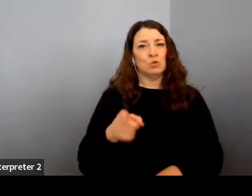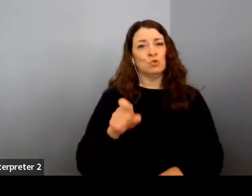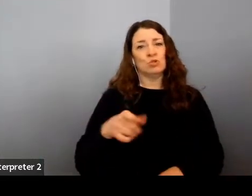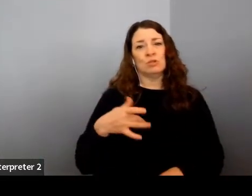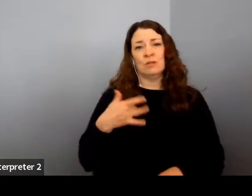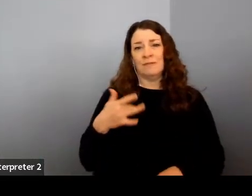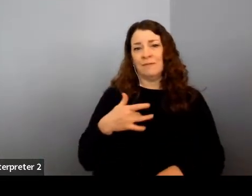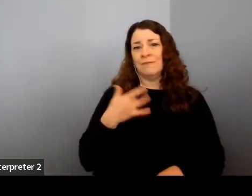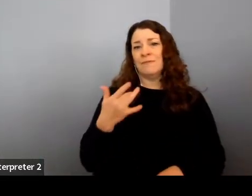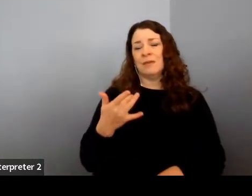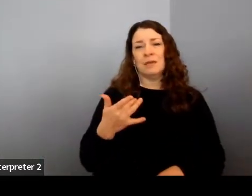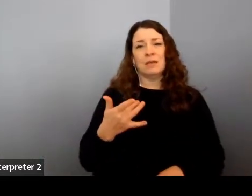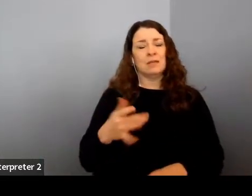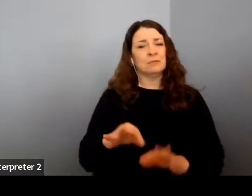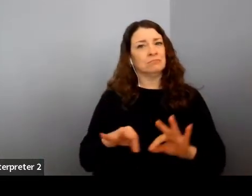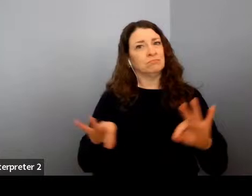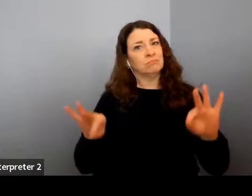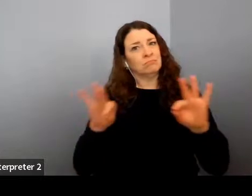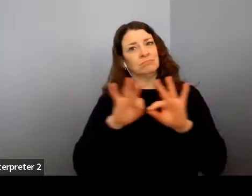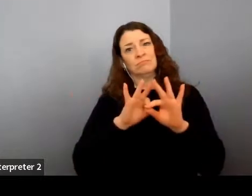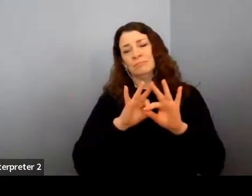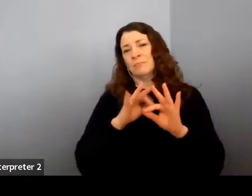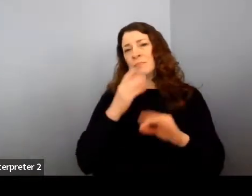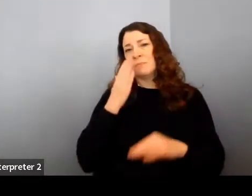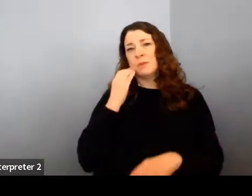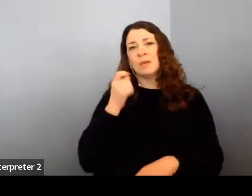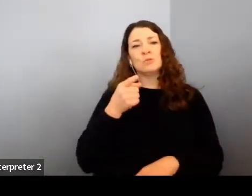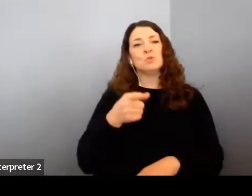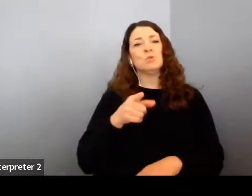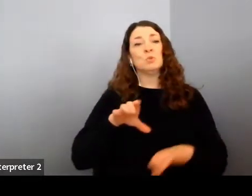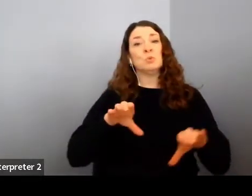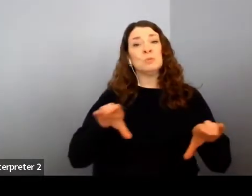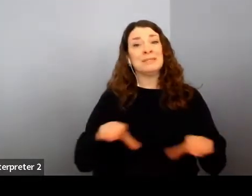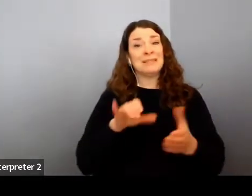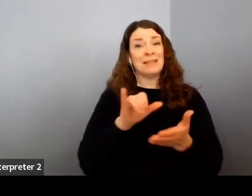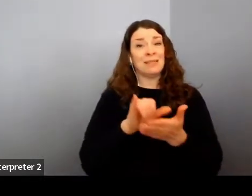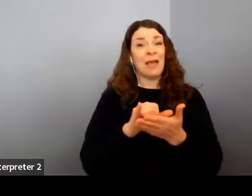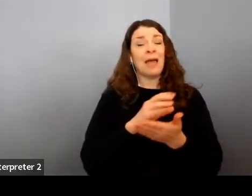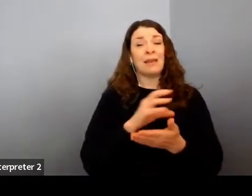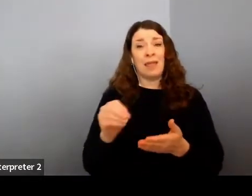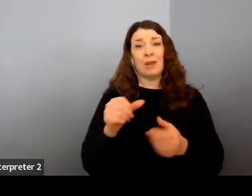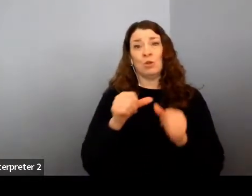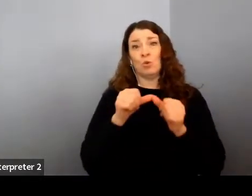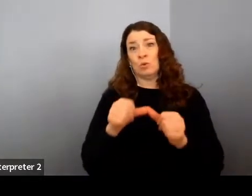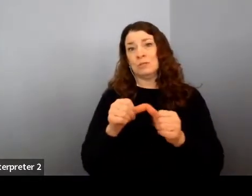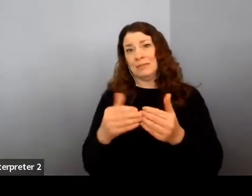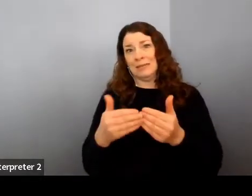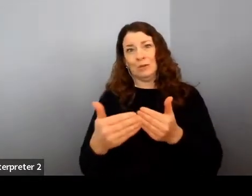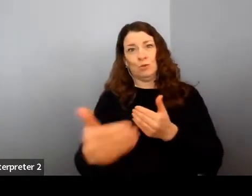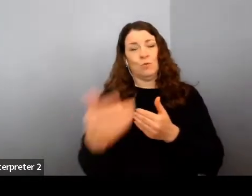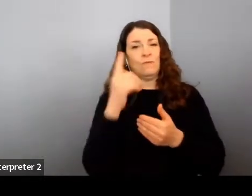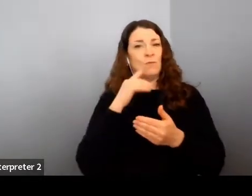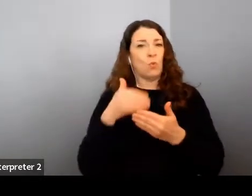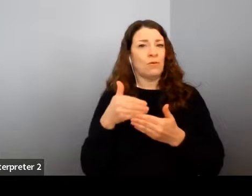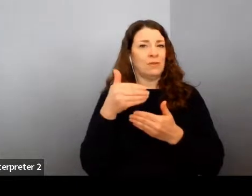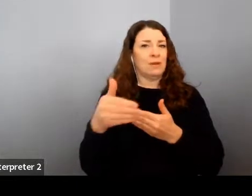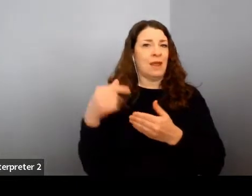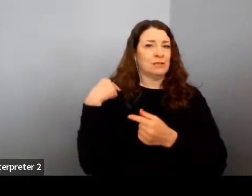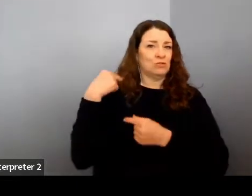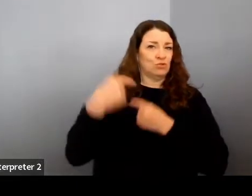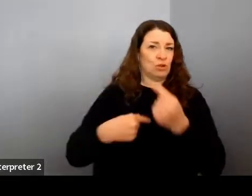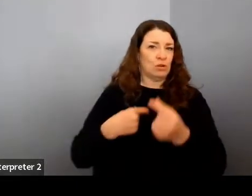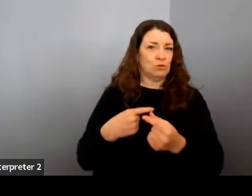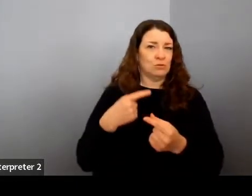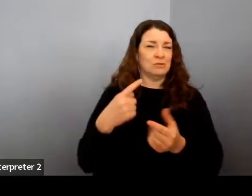taking for granted because you did that and you are doing that for the next generation. And it's just sometimes I have to sit back and